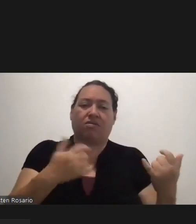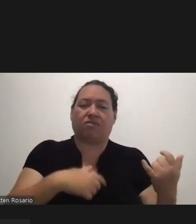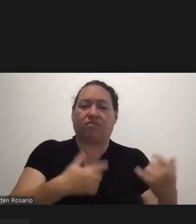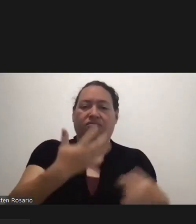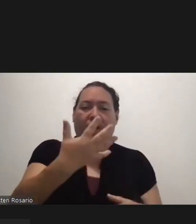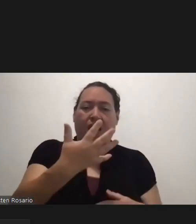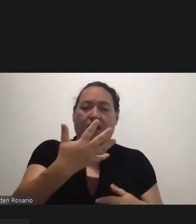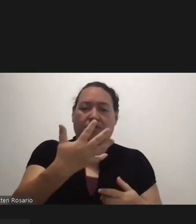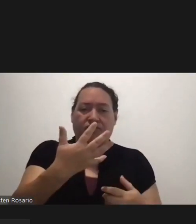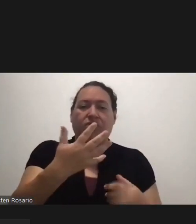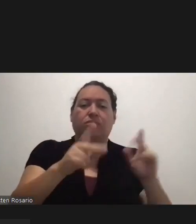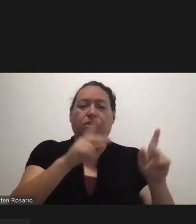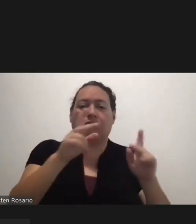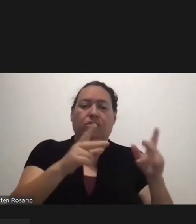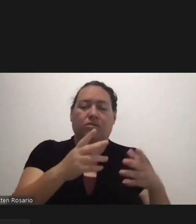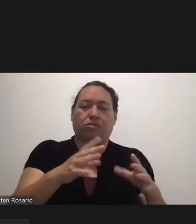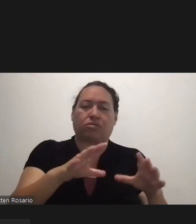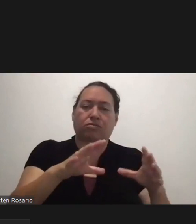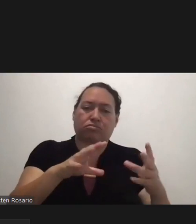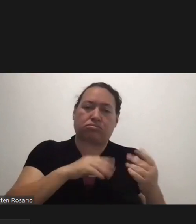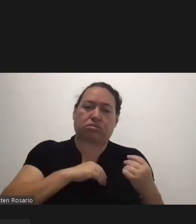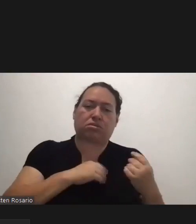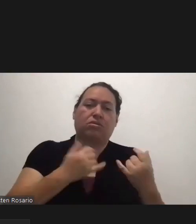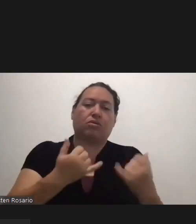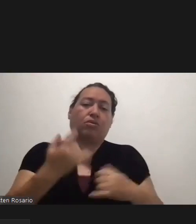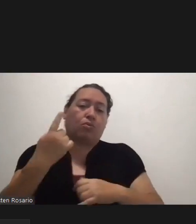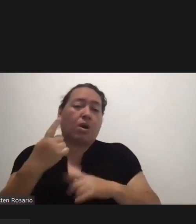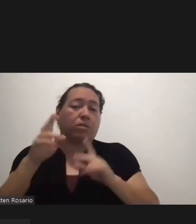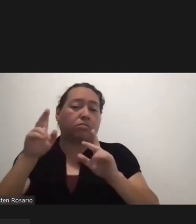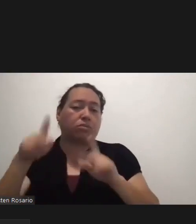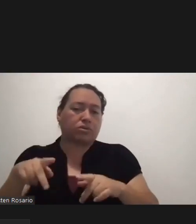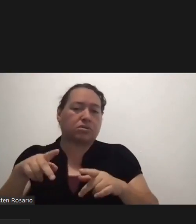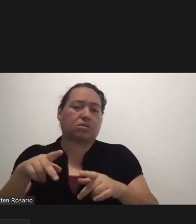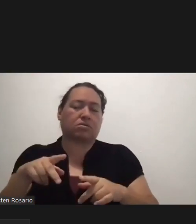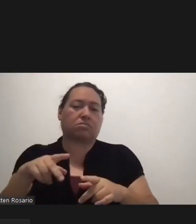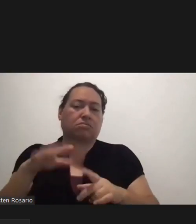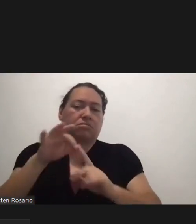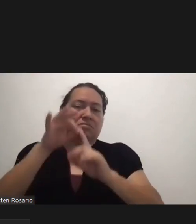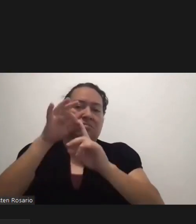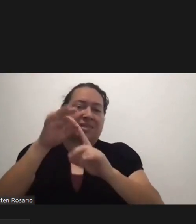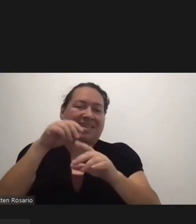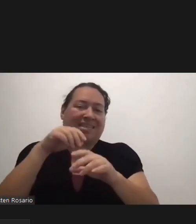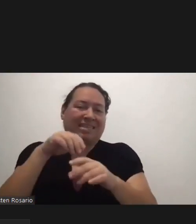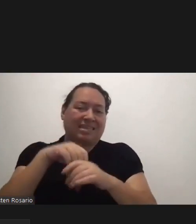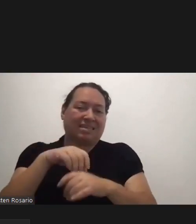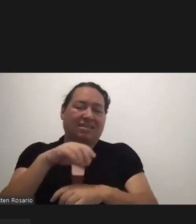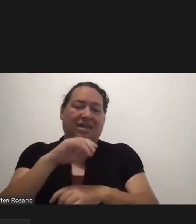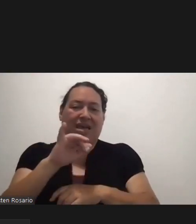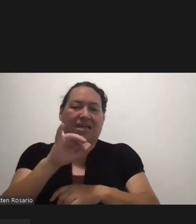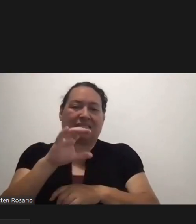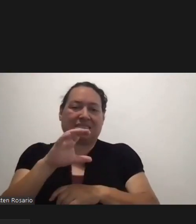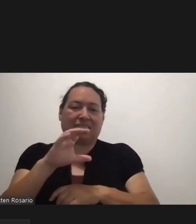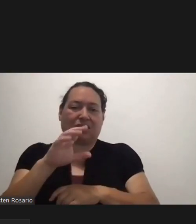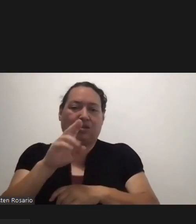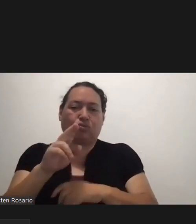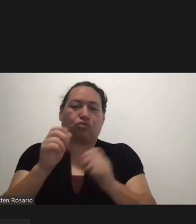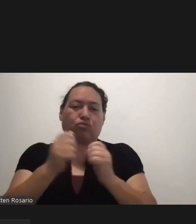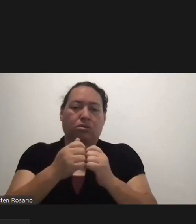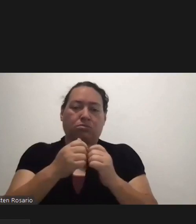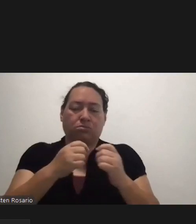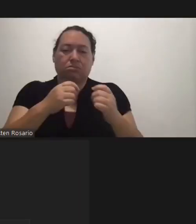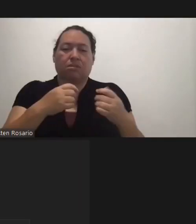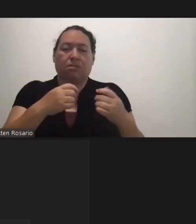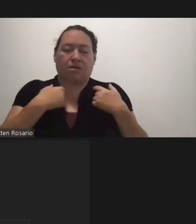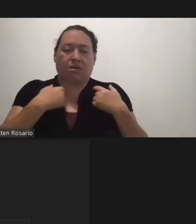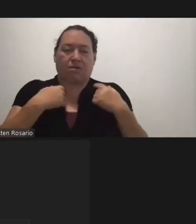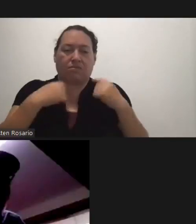Hospital One of whom is in the ICU on a ventilator Should the number of hospitalized